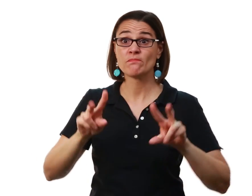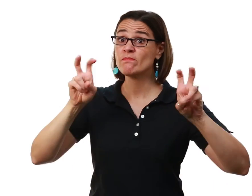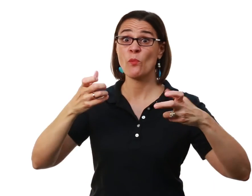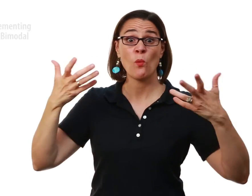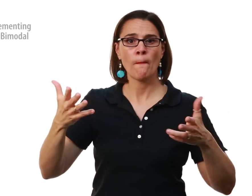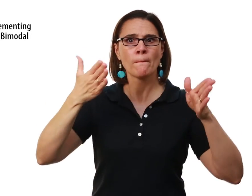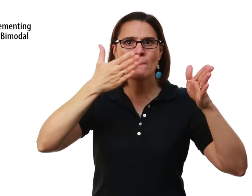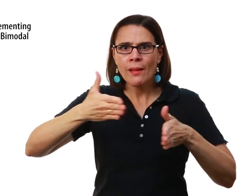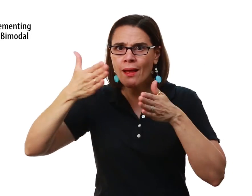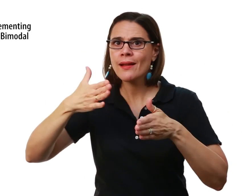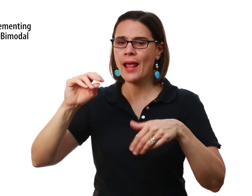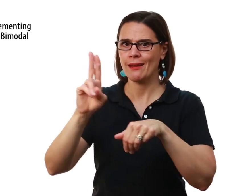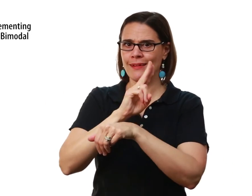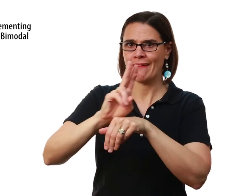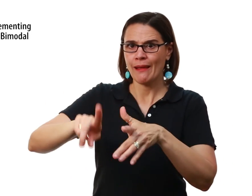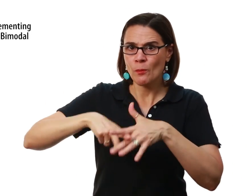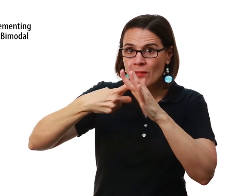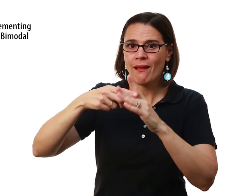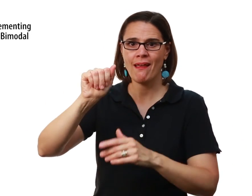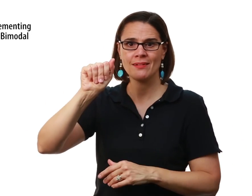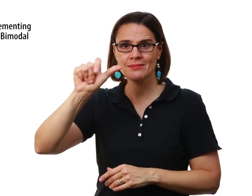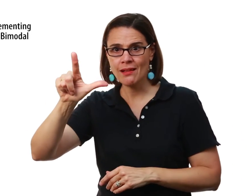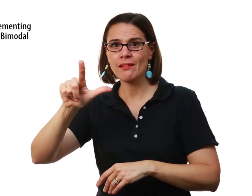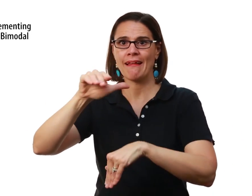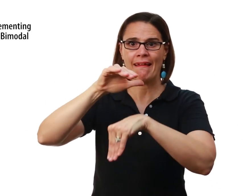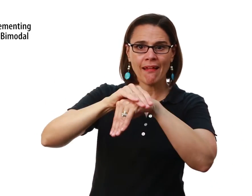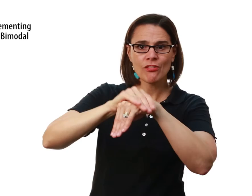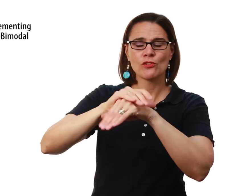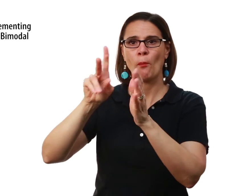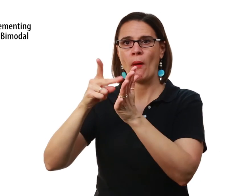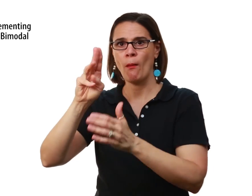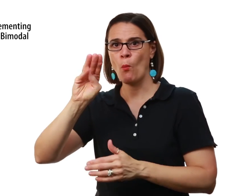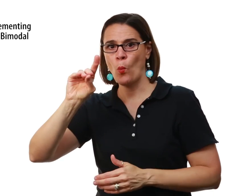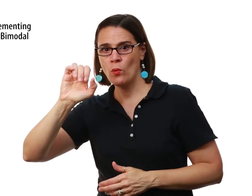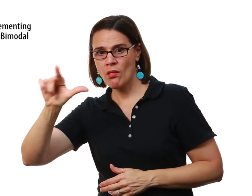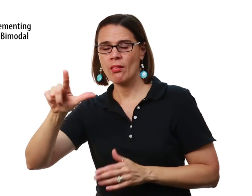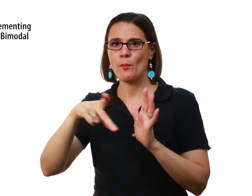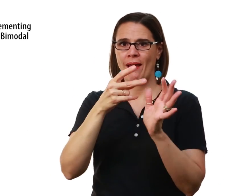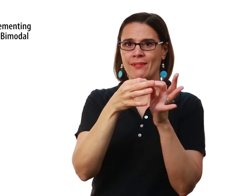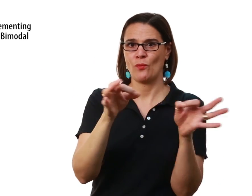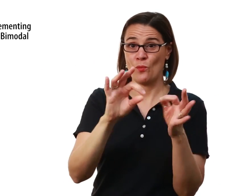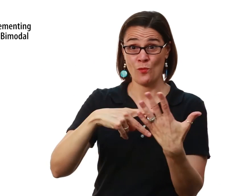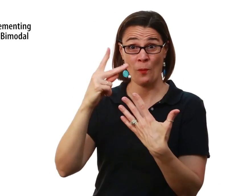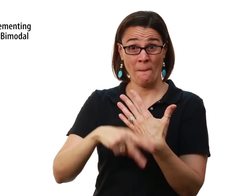The topic of that was planning and implementing an ASL and English bimodal bilingual program